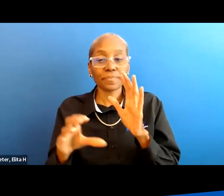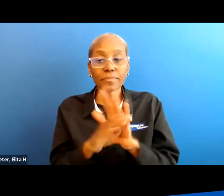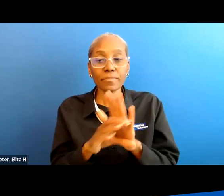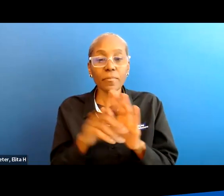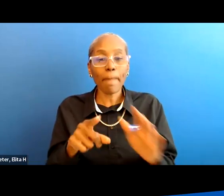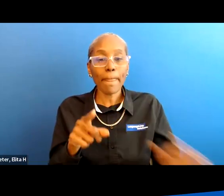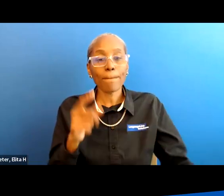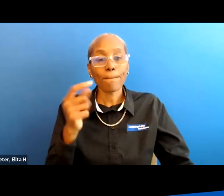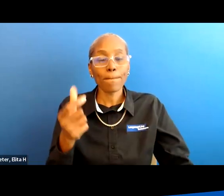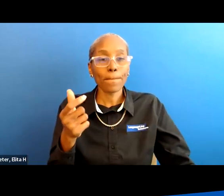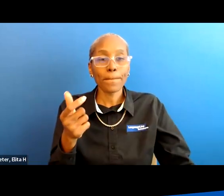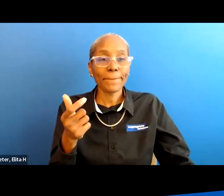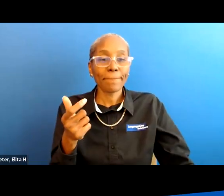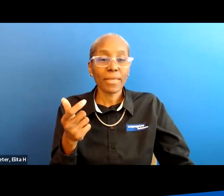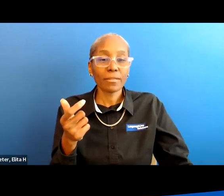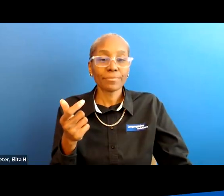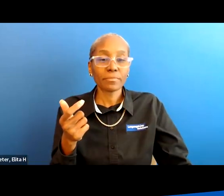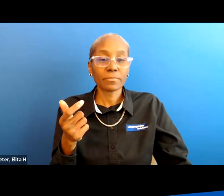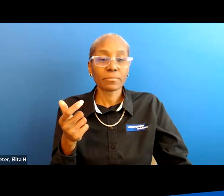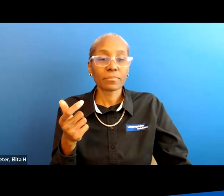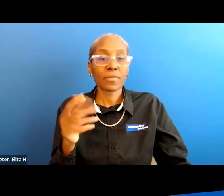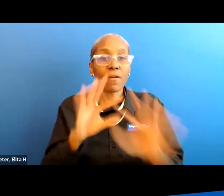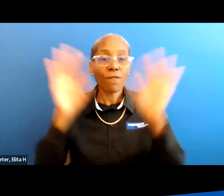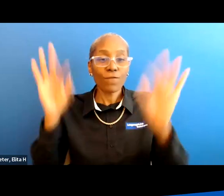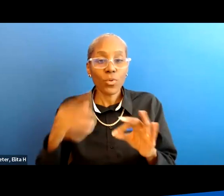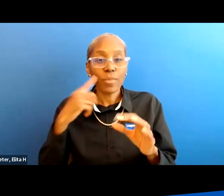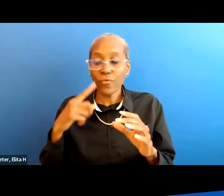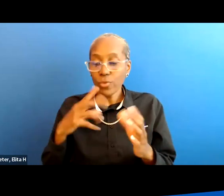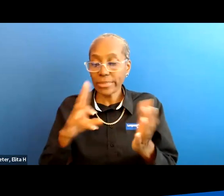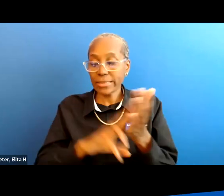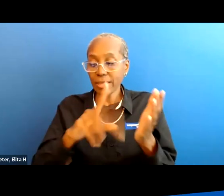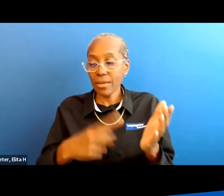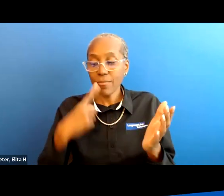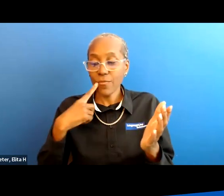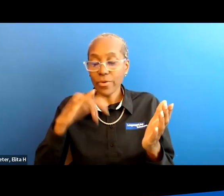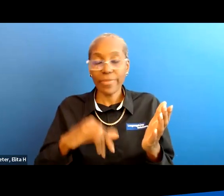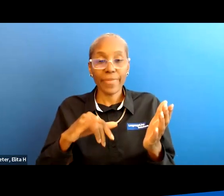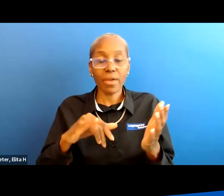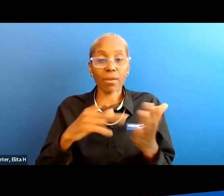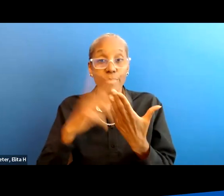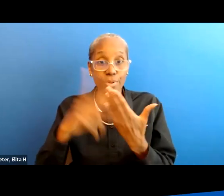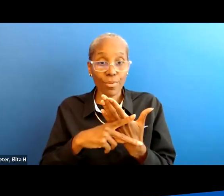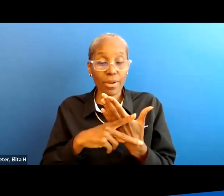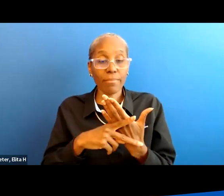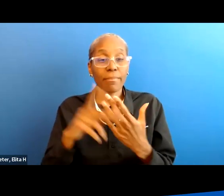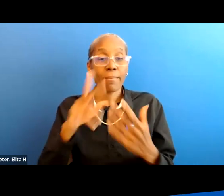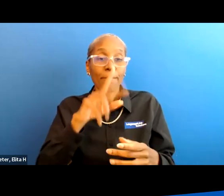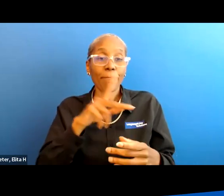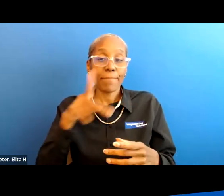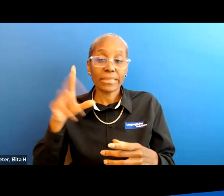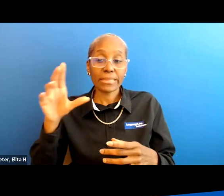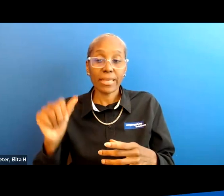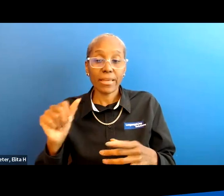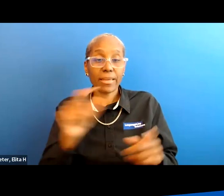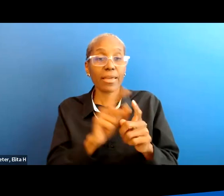this form for enrolling for this program for personal care assistance